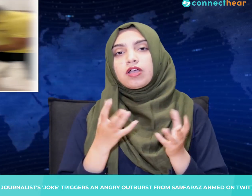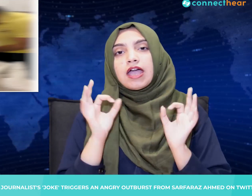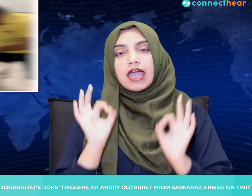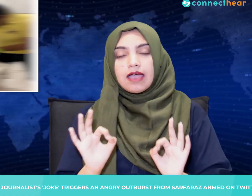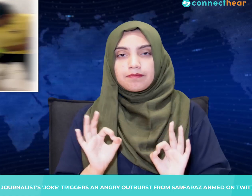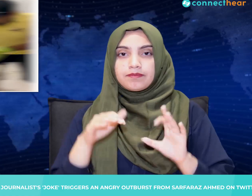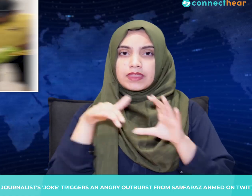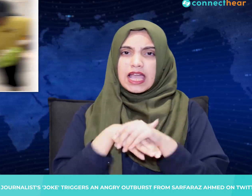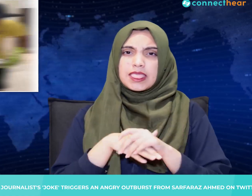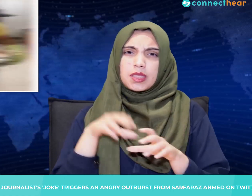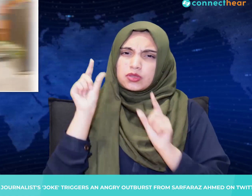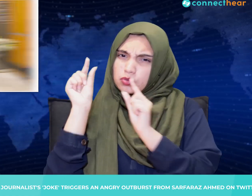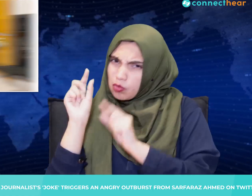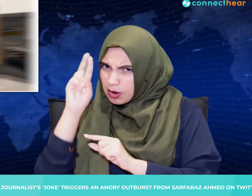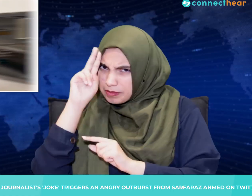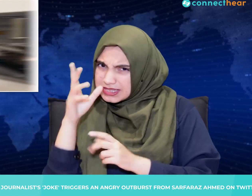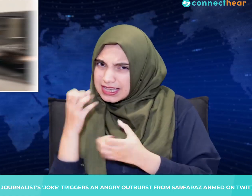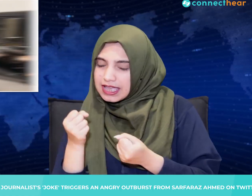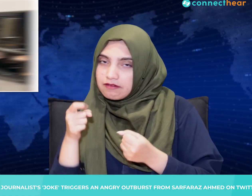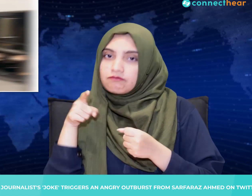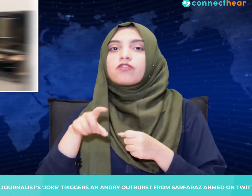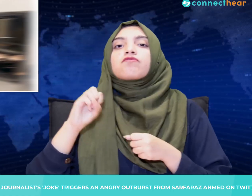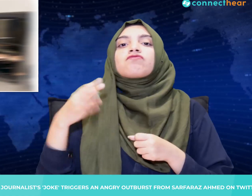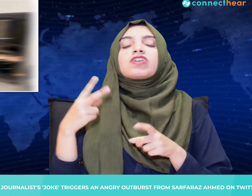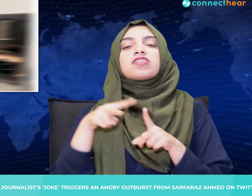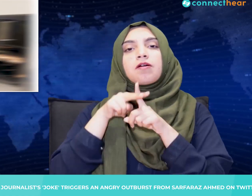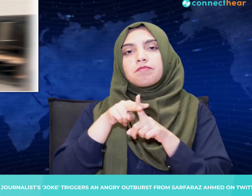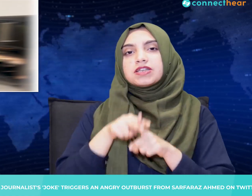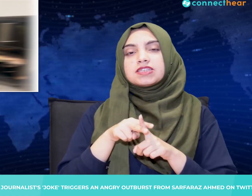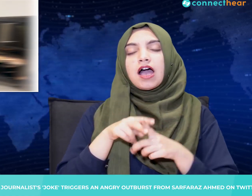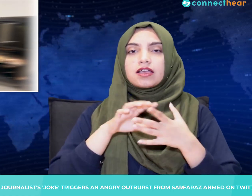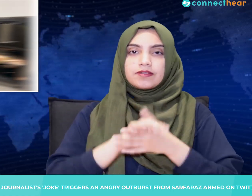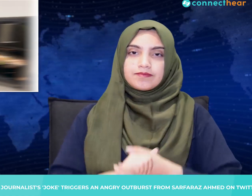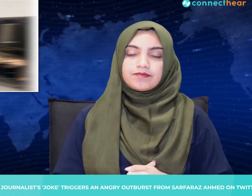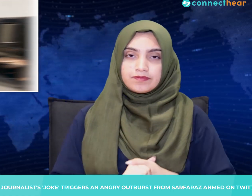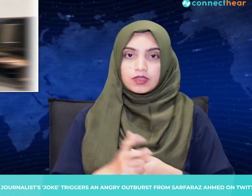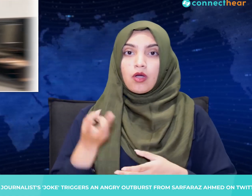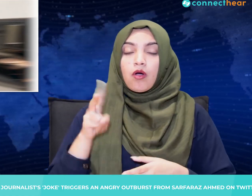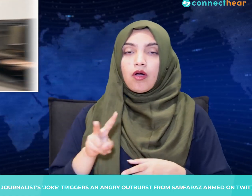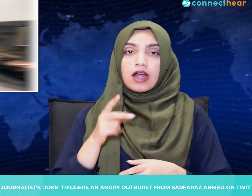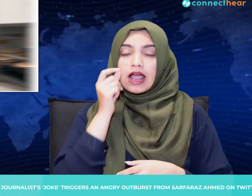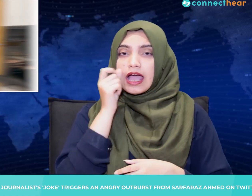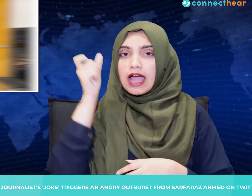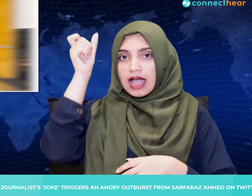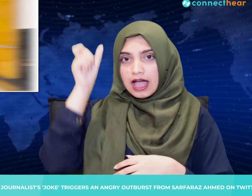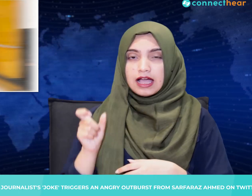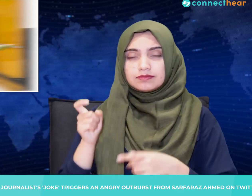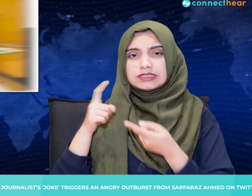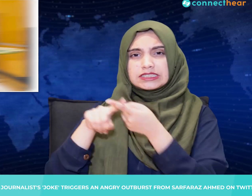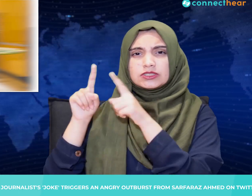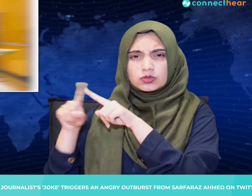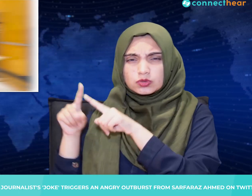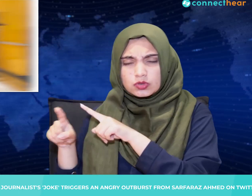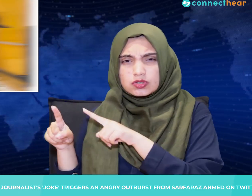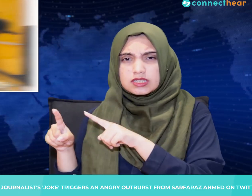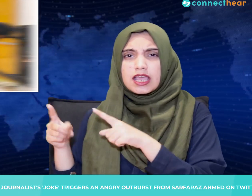The video proved to be quite the hit on social media. Ahmed's buddies and fellow cricket players